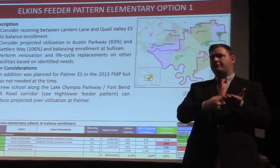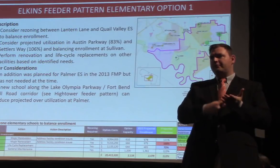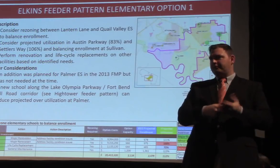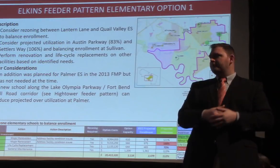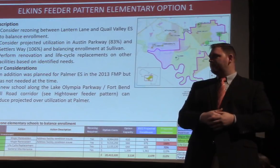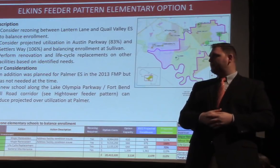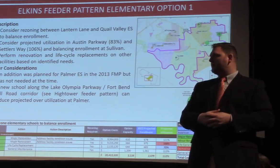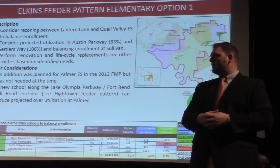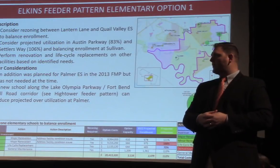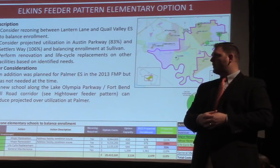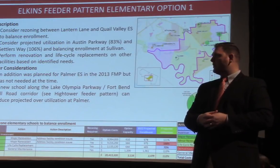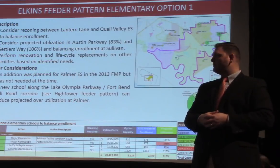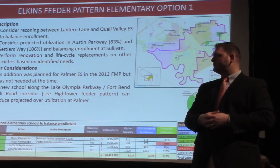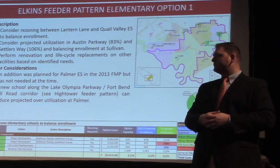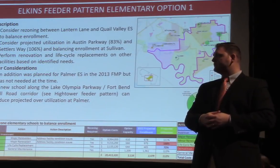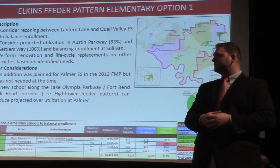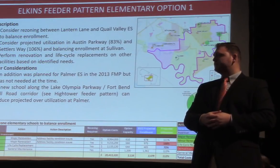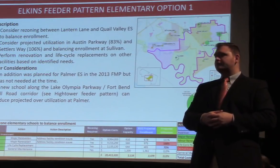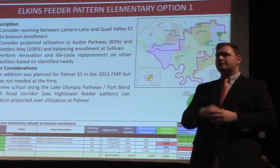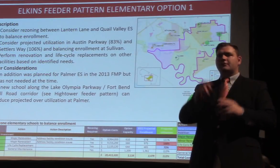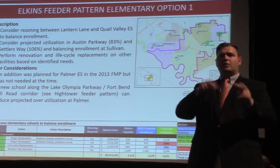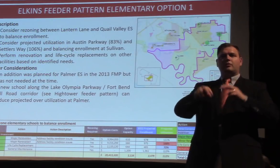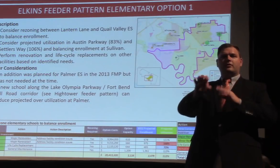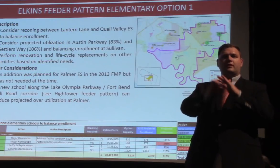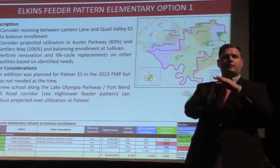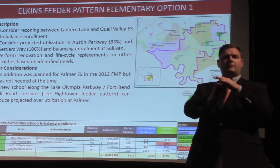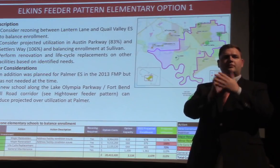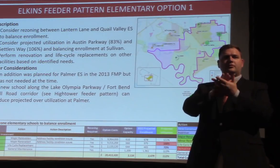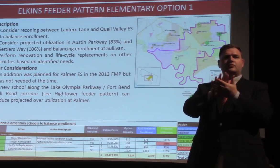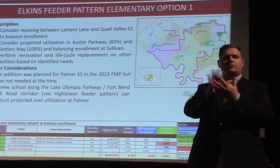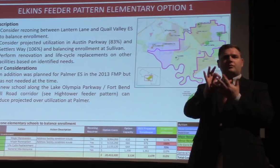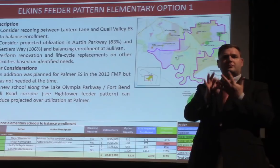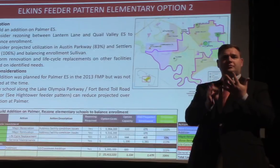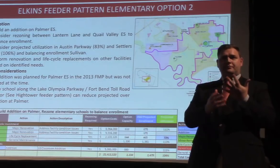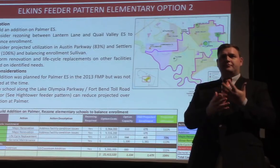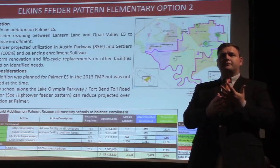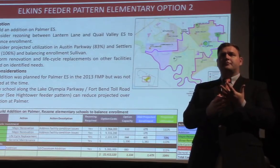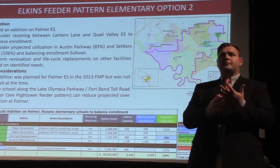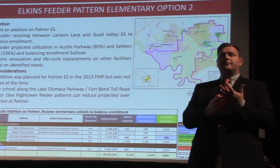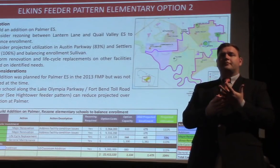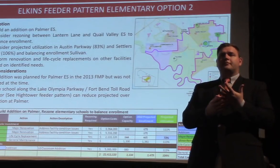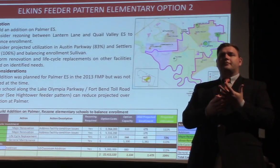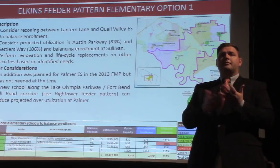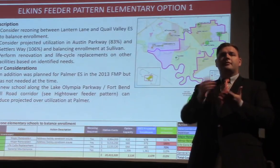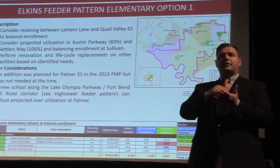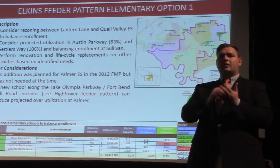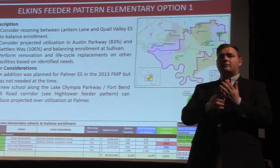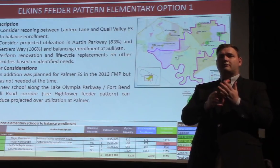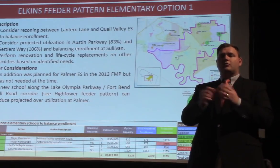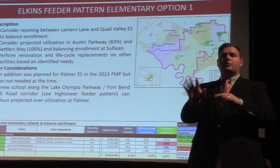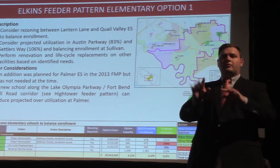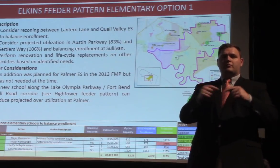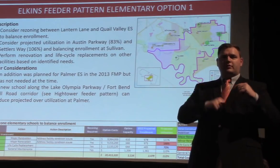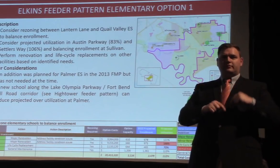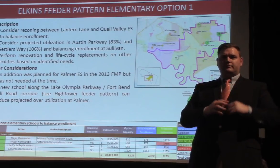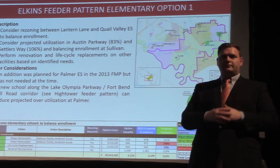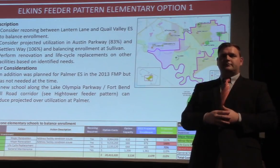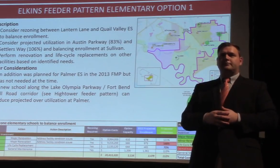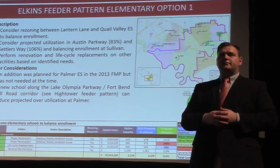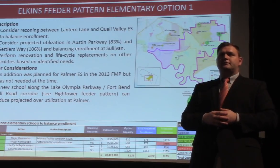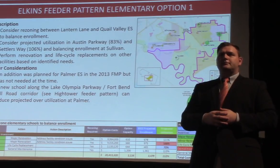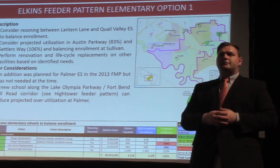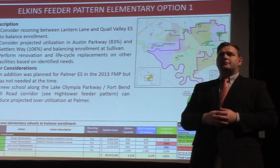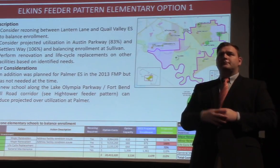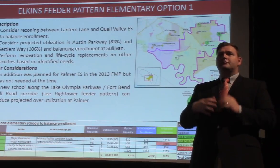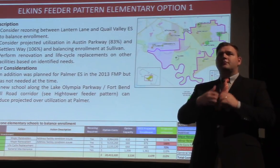Okay, looking at the, at the elementary options in this area, again, most of the, no, let me go back. Most